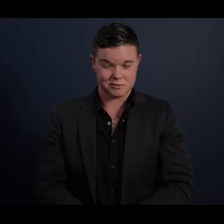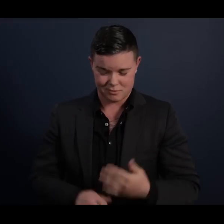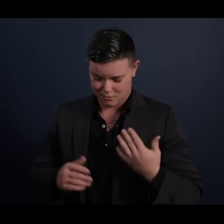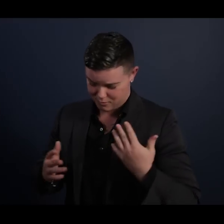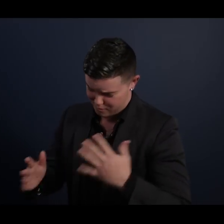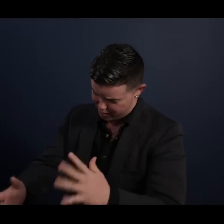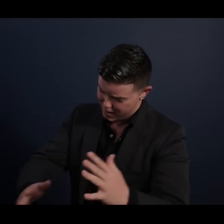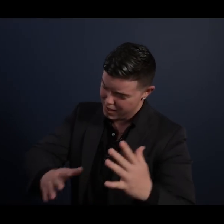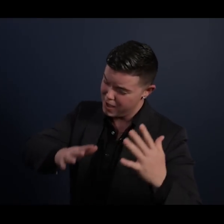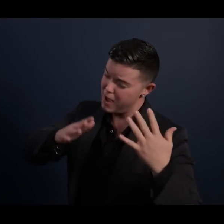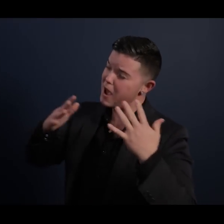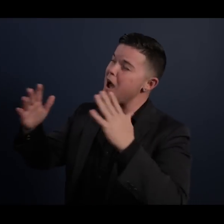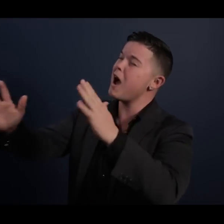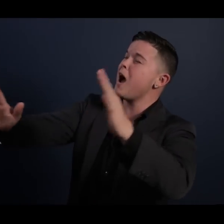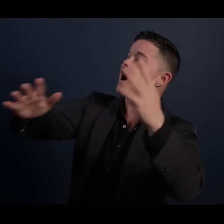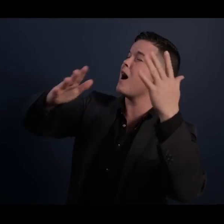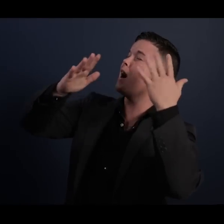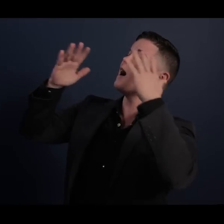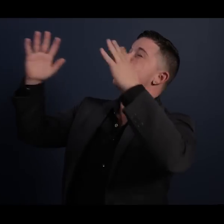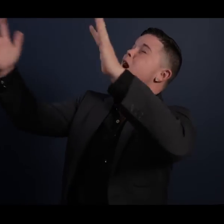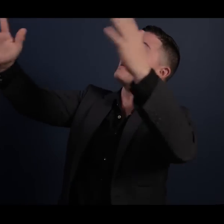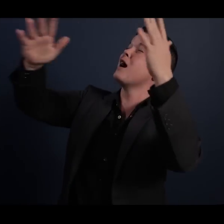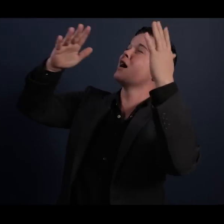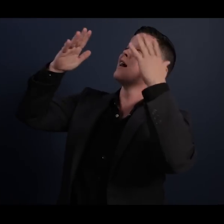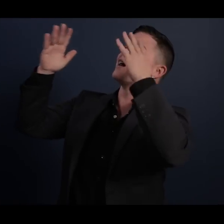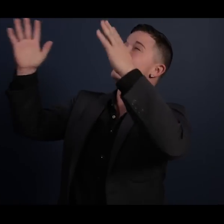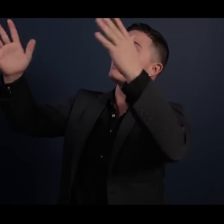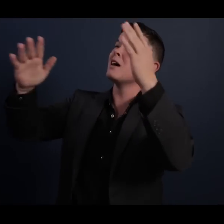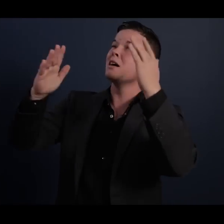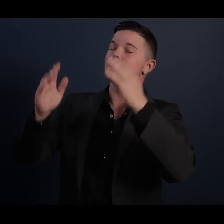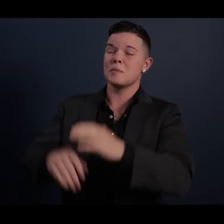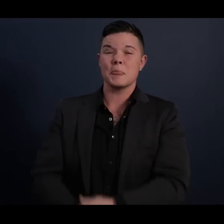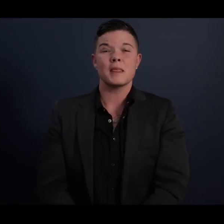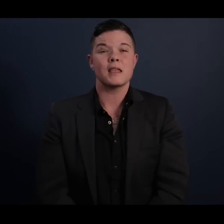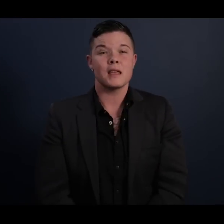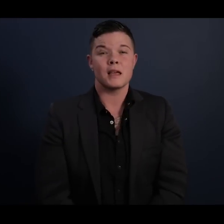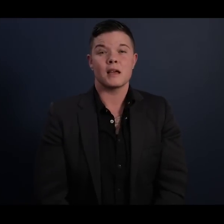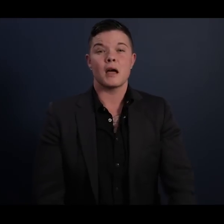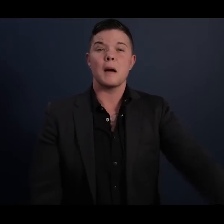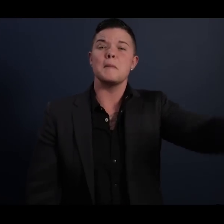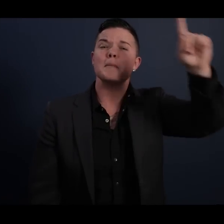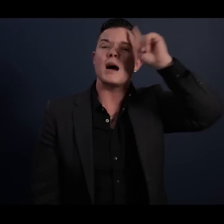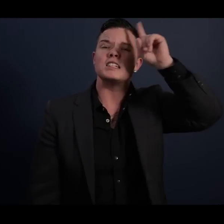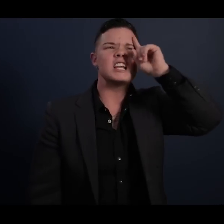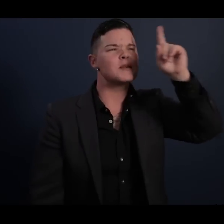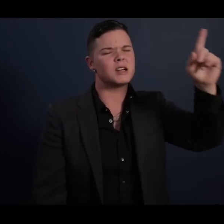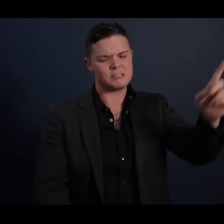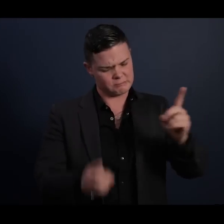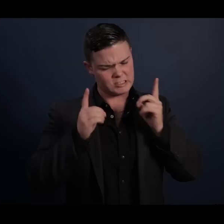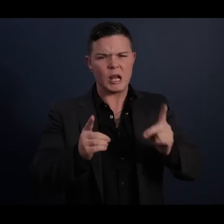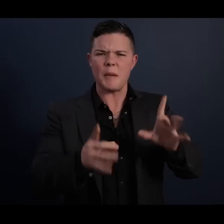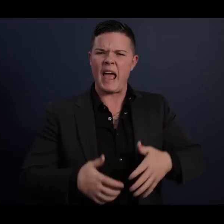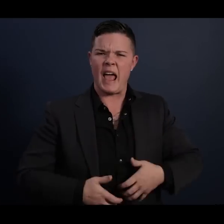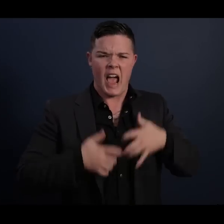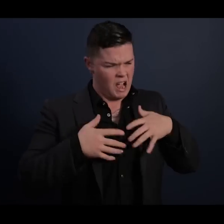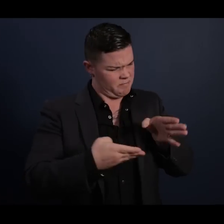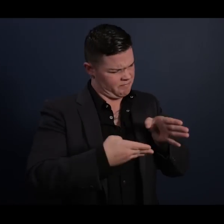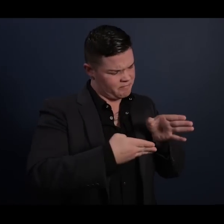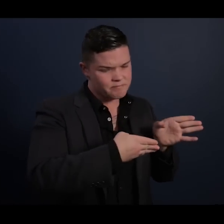Madiba disciplined his anger and channeled his